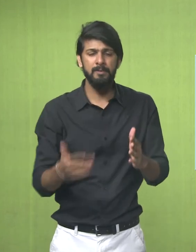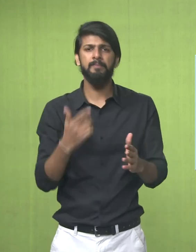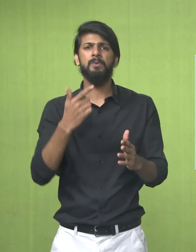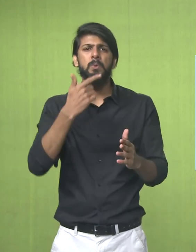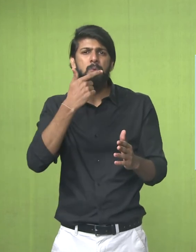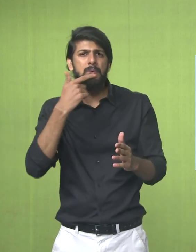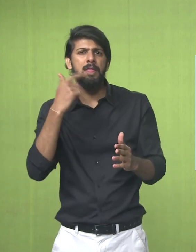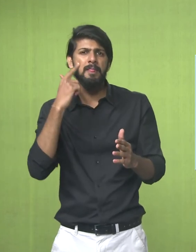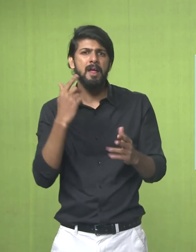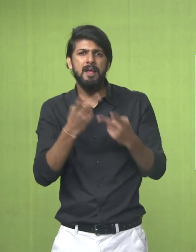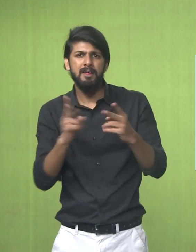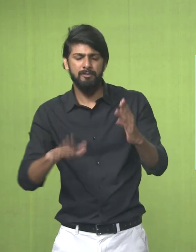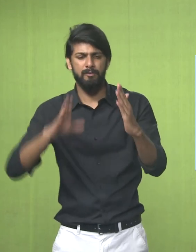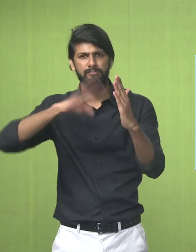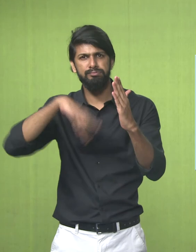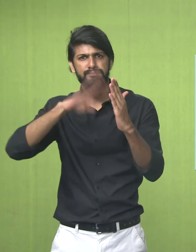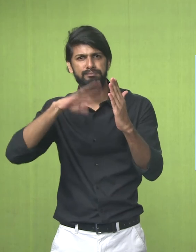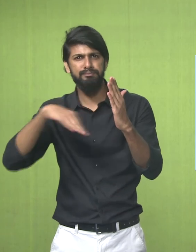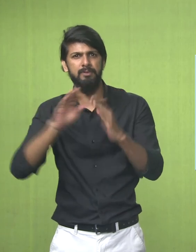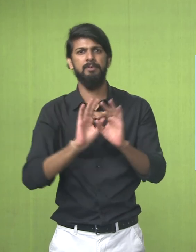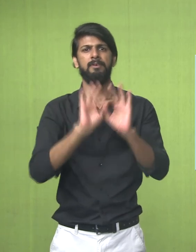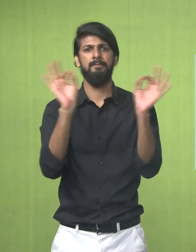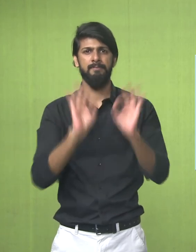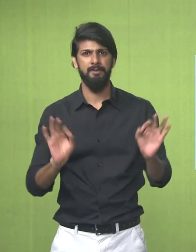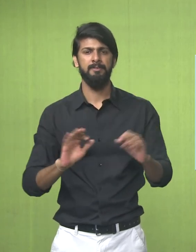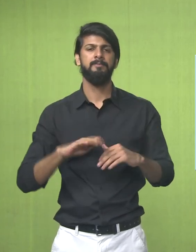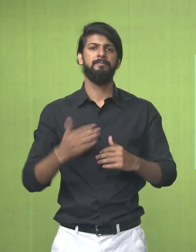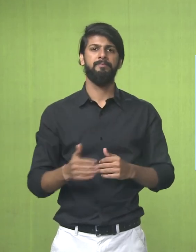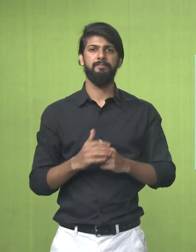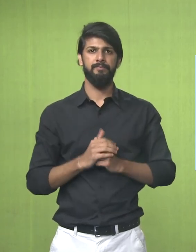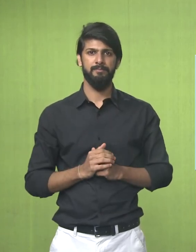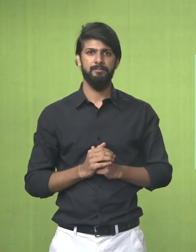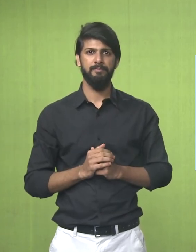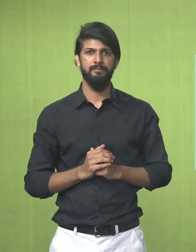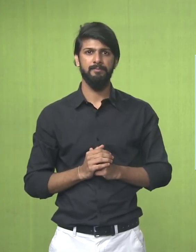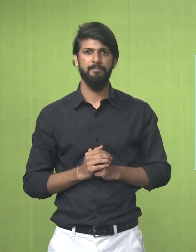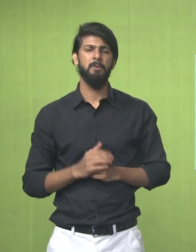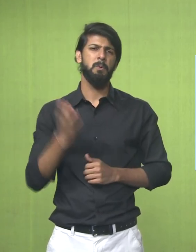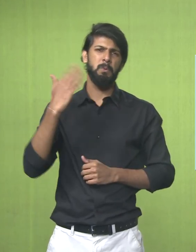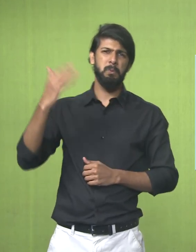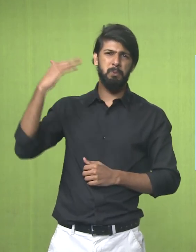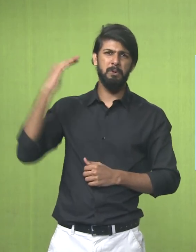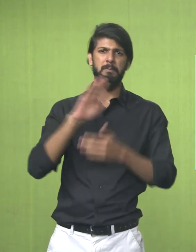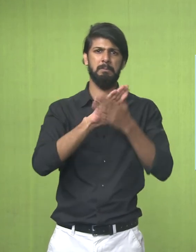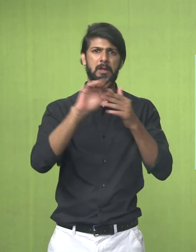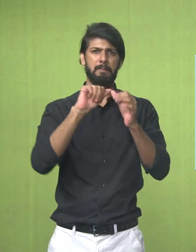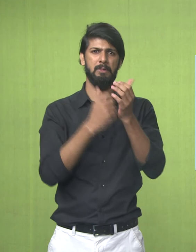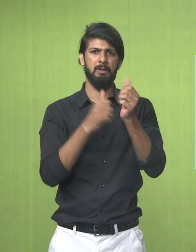After The Molding Of The Pottery Item Mineral Colors Were Added